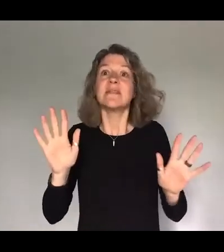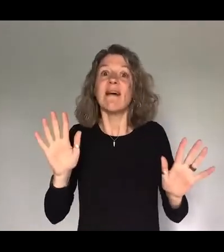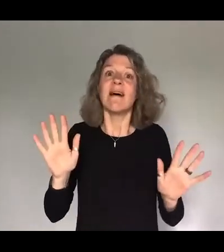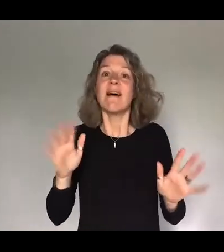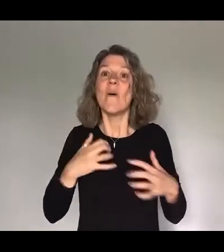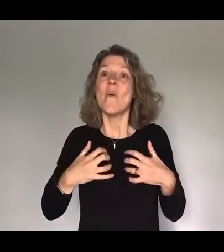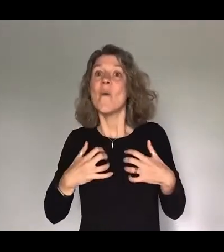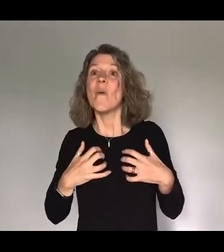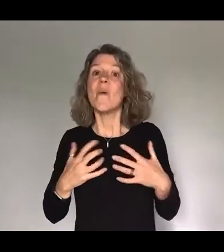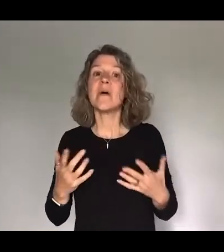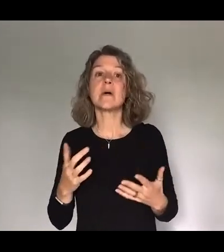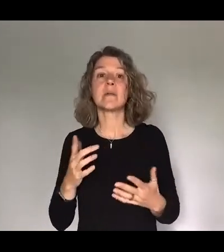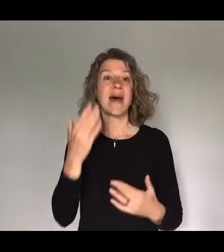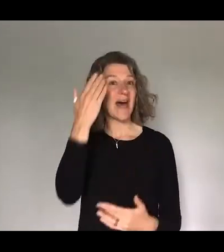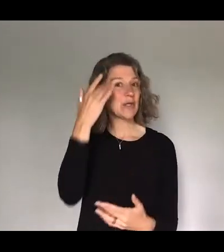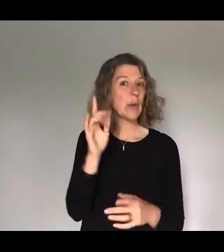when you think of people making promises